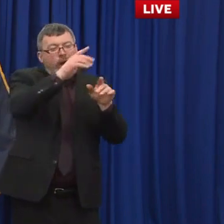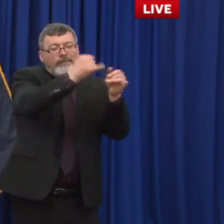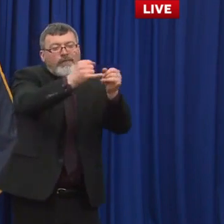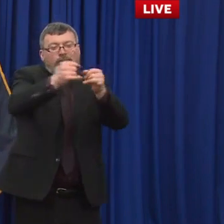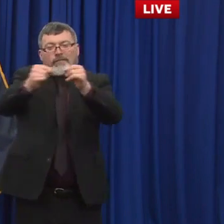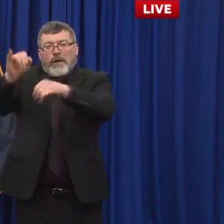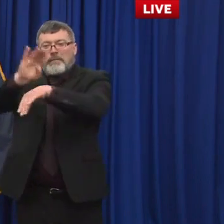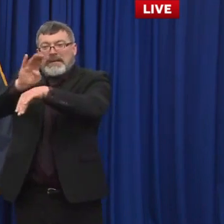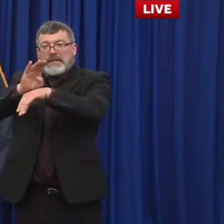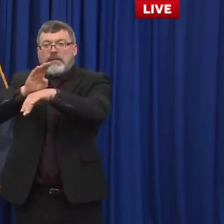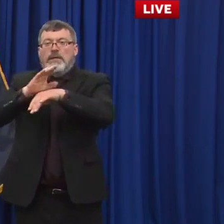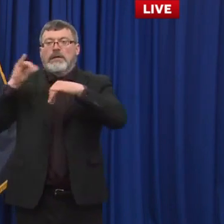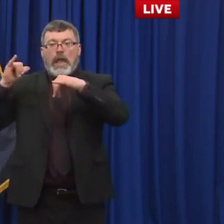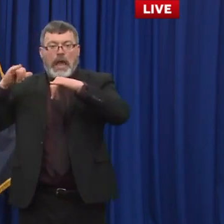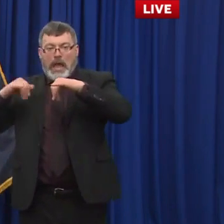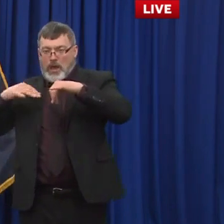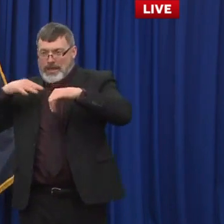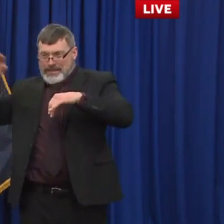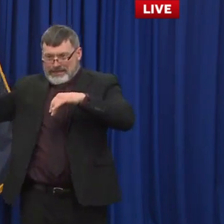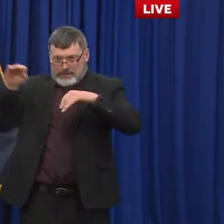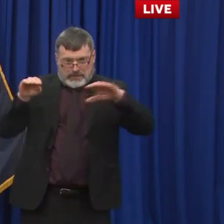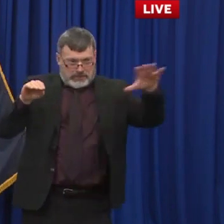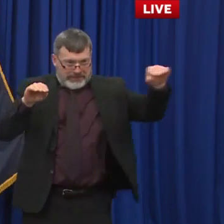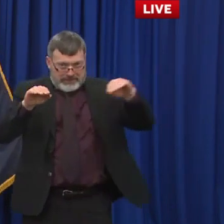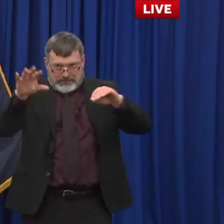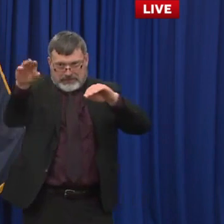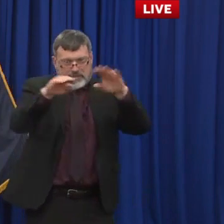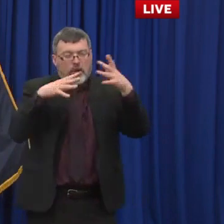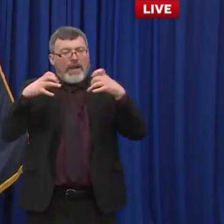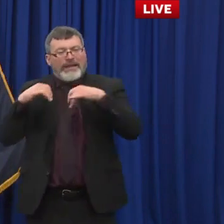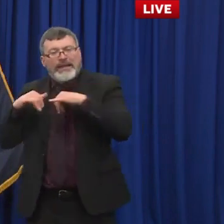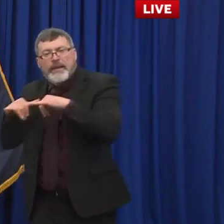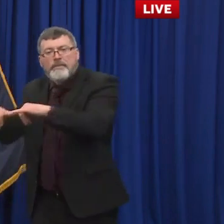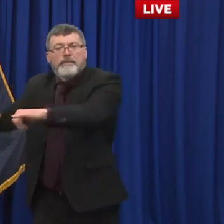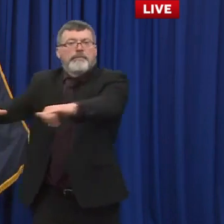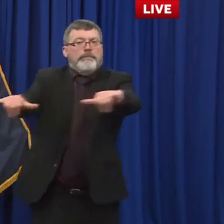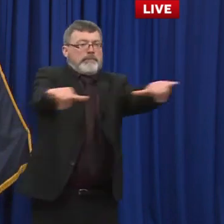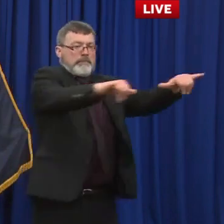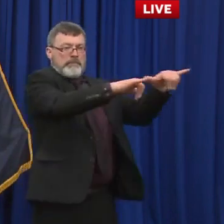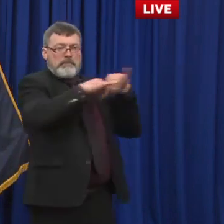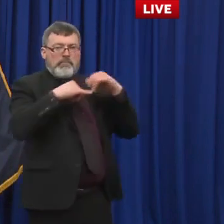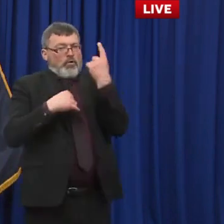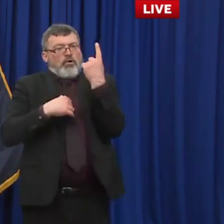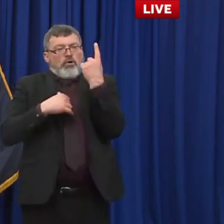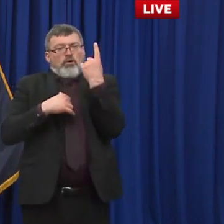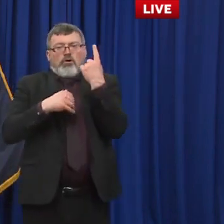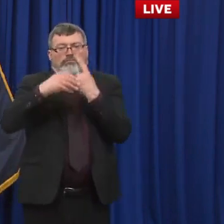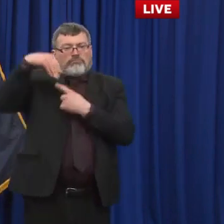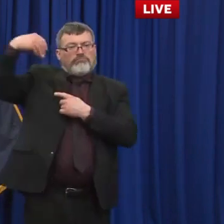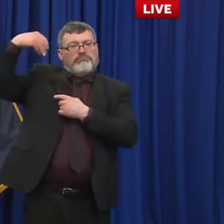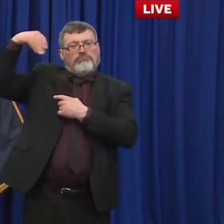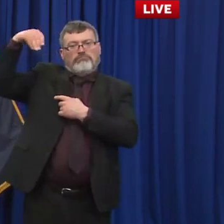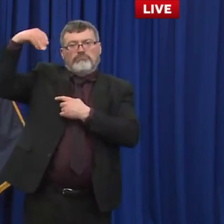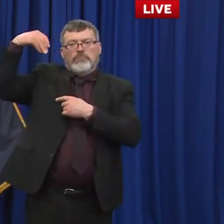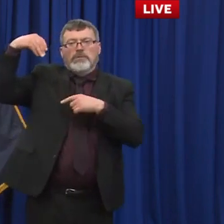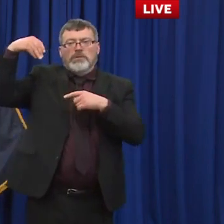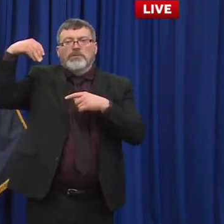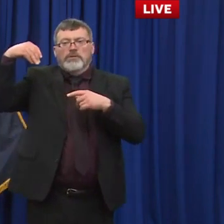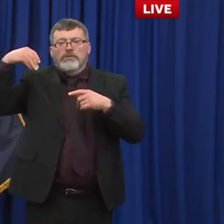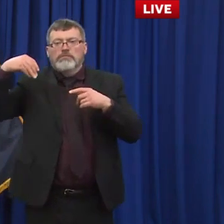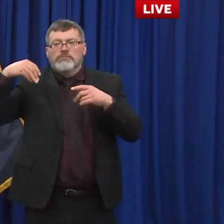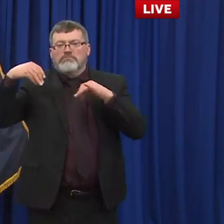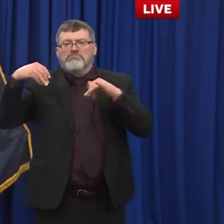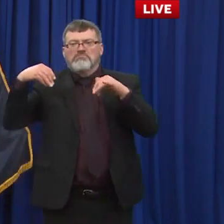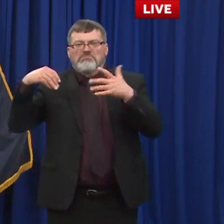looking at taking a lot of those and putting them into a single universal best practices. It's very similar to the universal guidance we already have now.